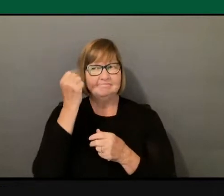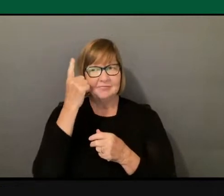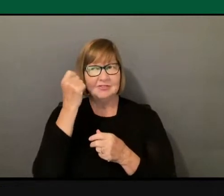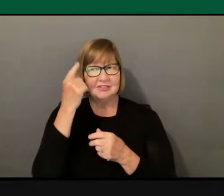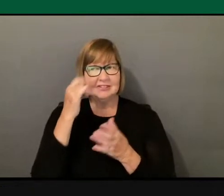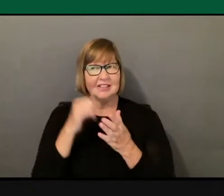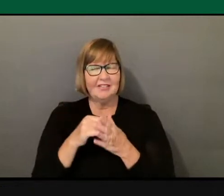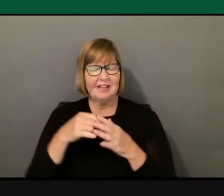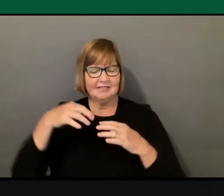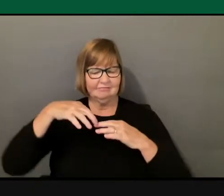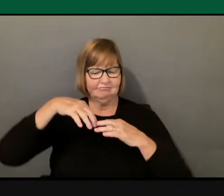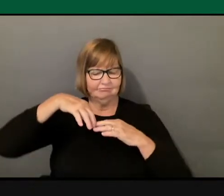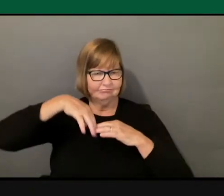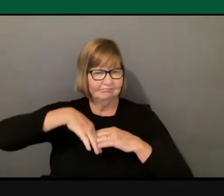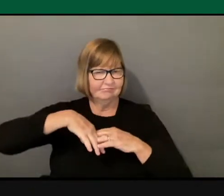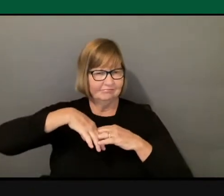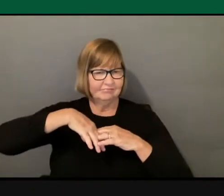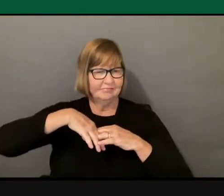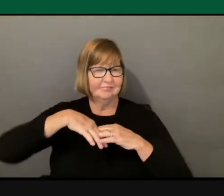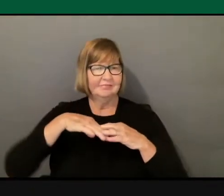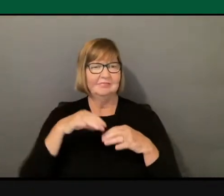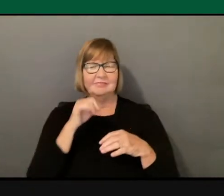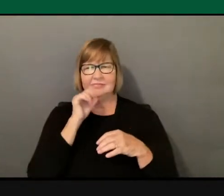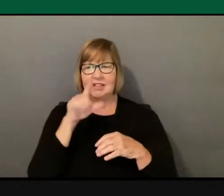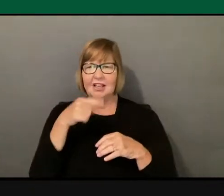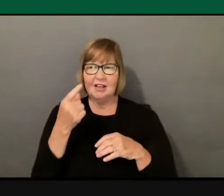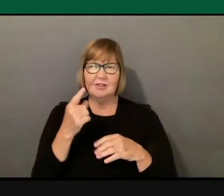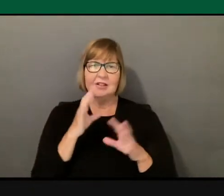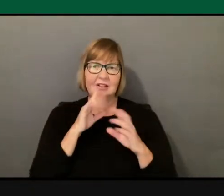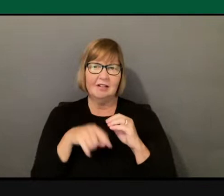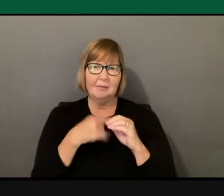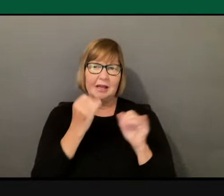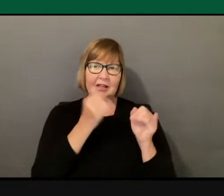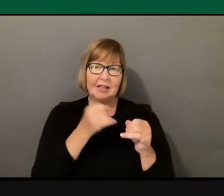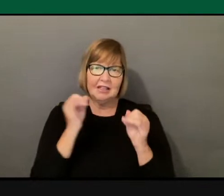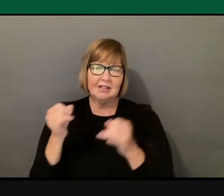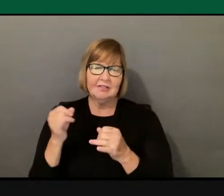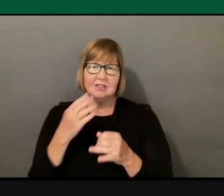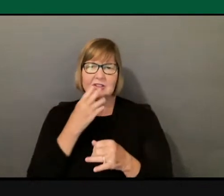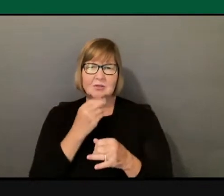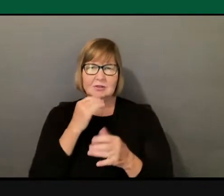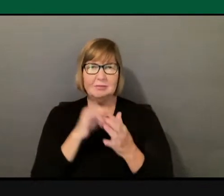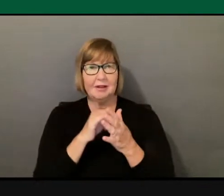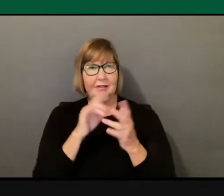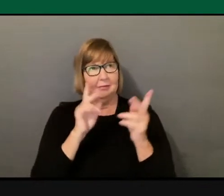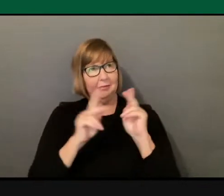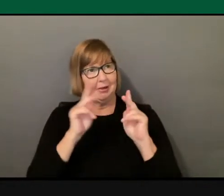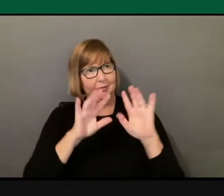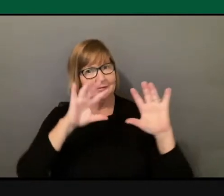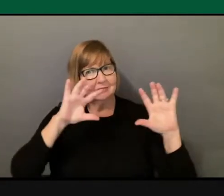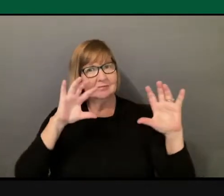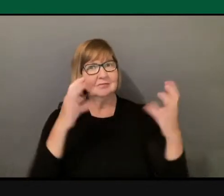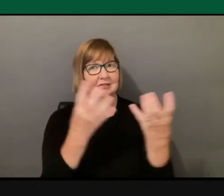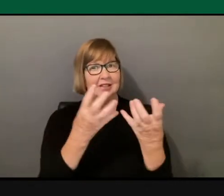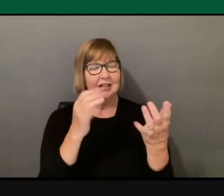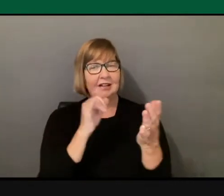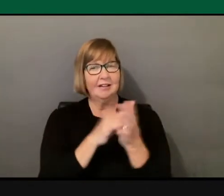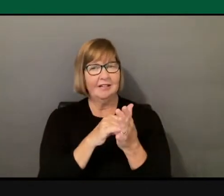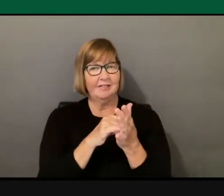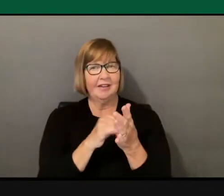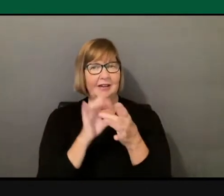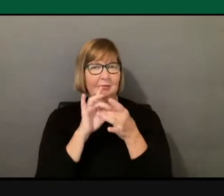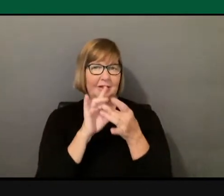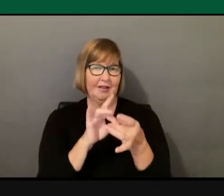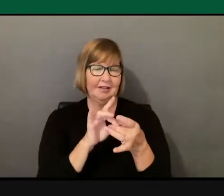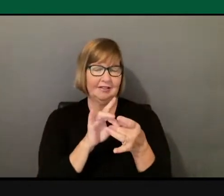than just talking about individual Jews. But, you know, this group of people belonging to this backwards arch type, as it were. So,